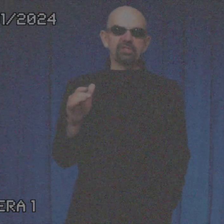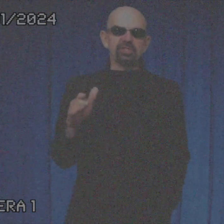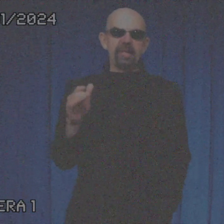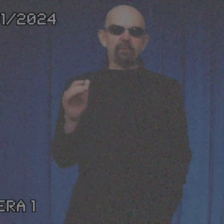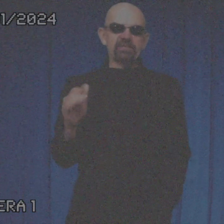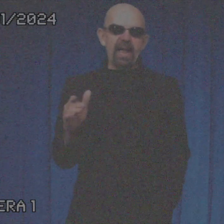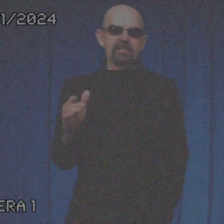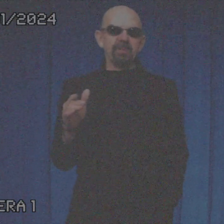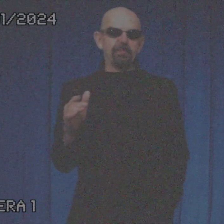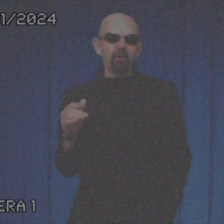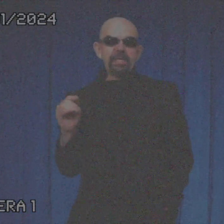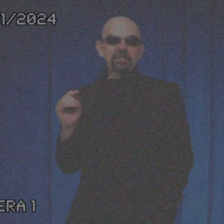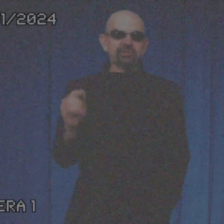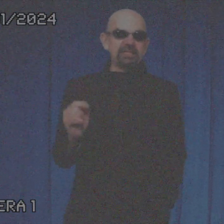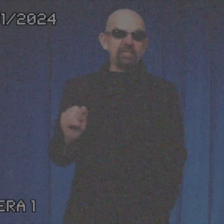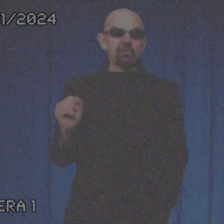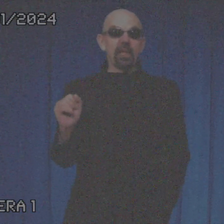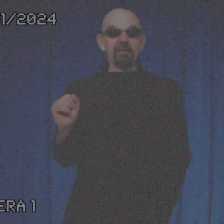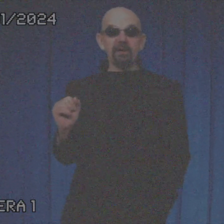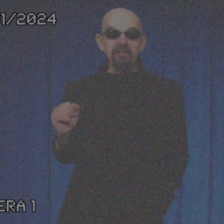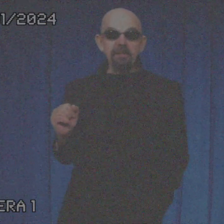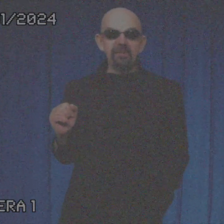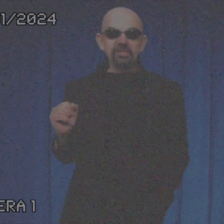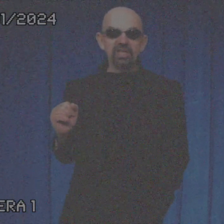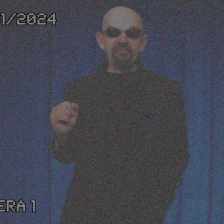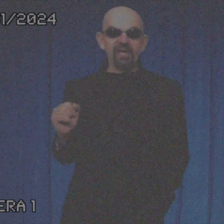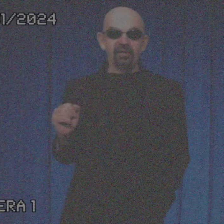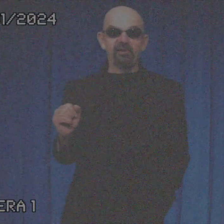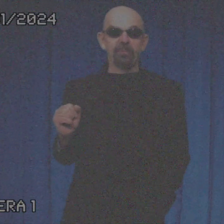disabled, tanned people treating you like a heathen, bitch, slave, nigger cripple.